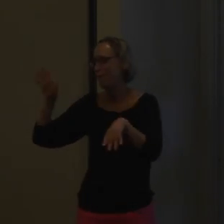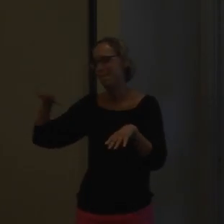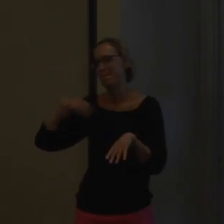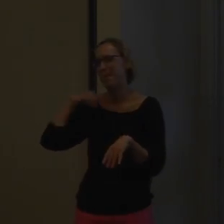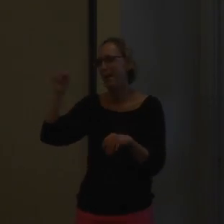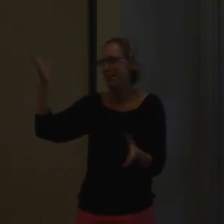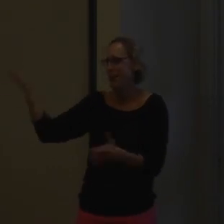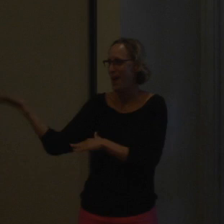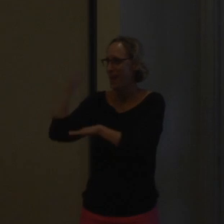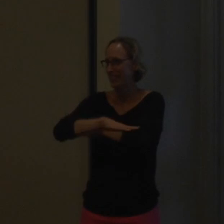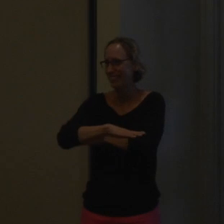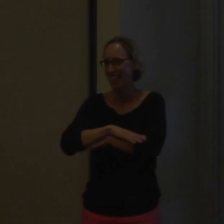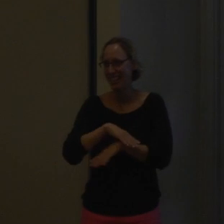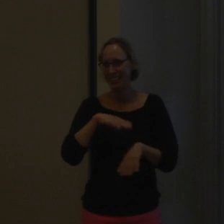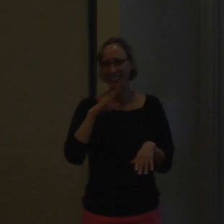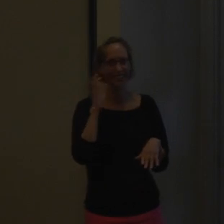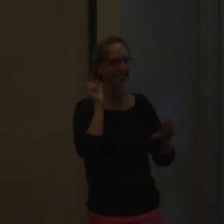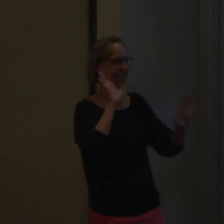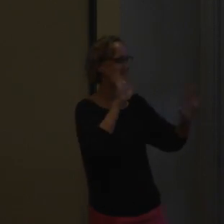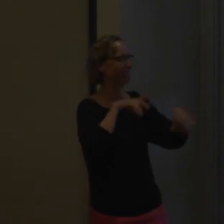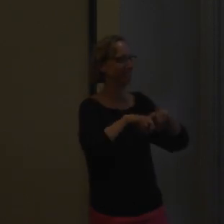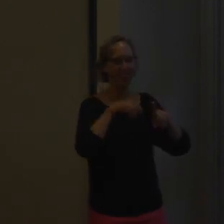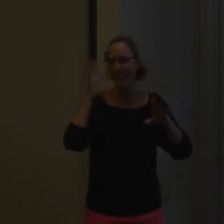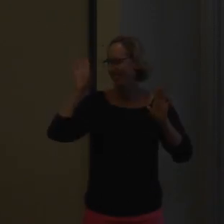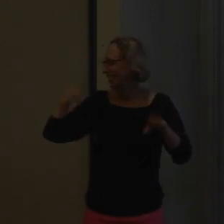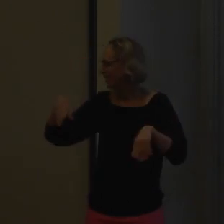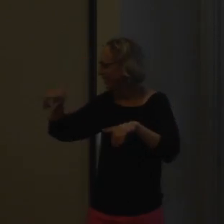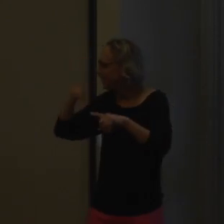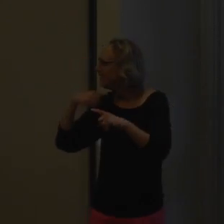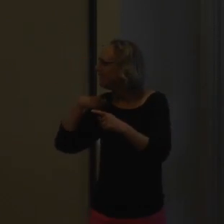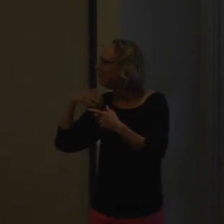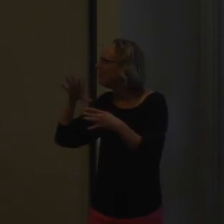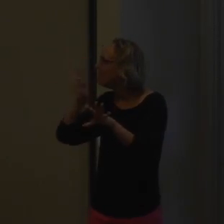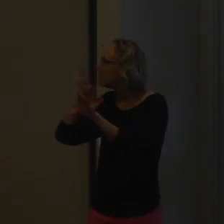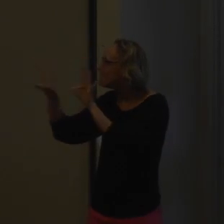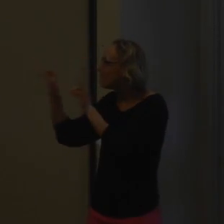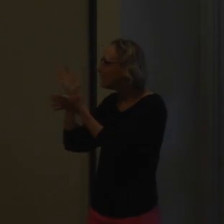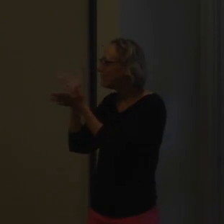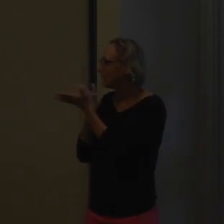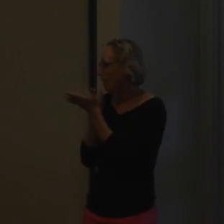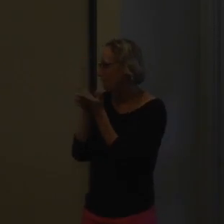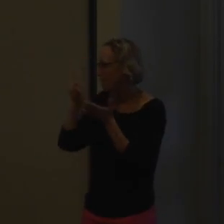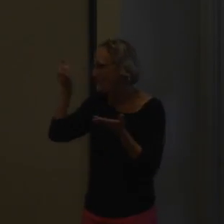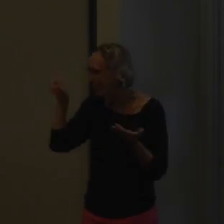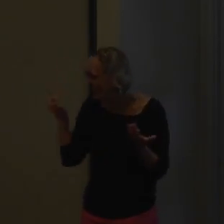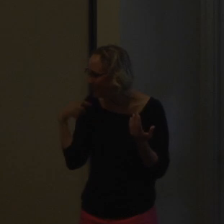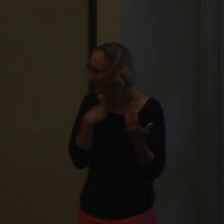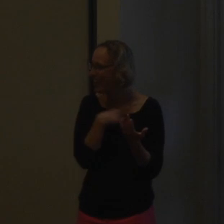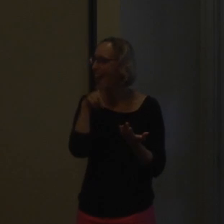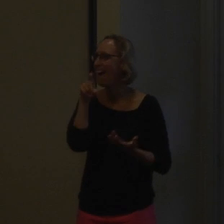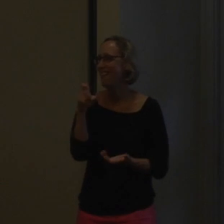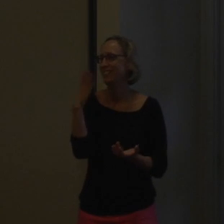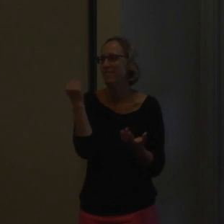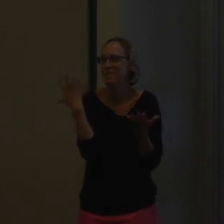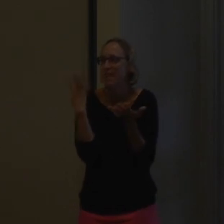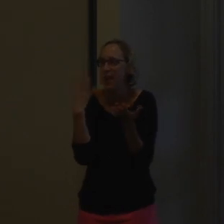I'm just going to give a couple of examples. I really can talk all day about this. I, this is my passion, but I, I picked some